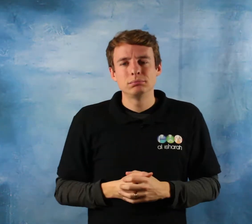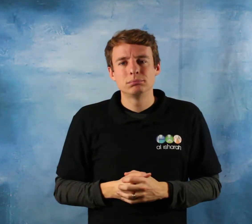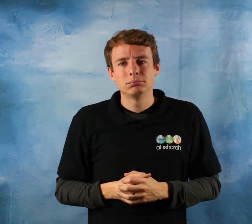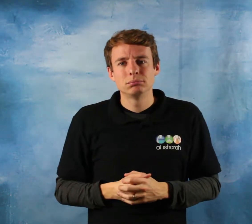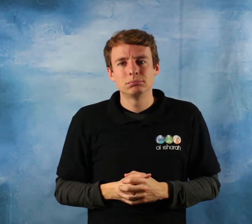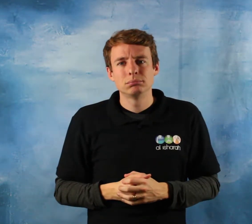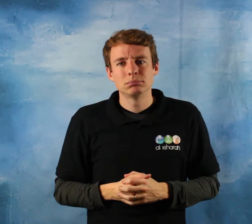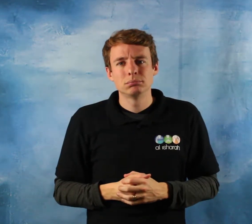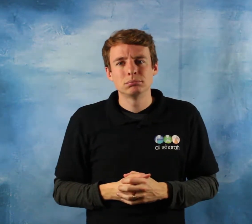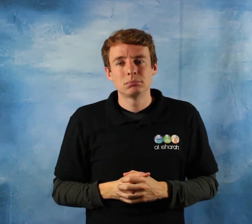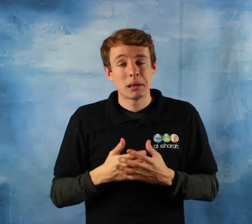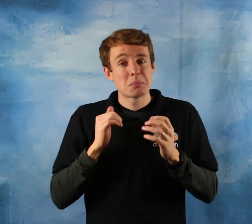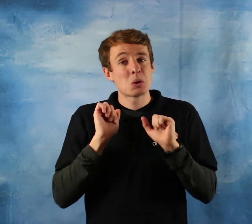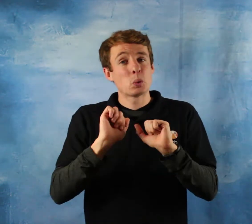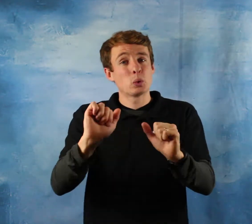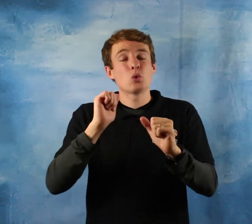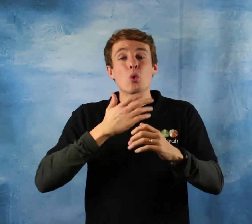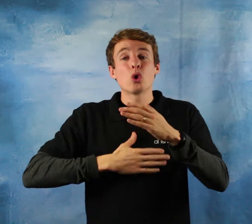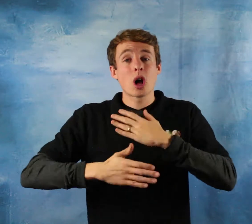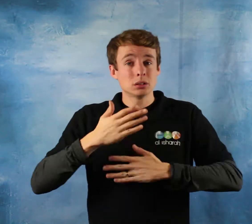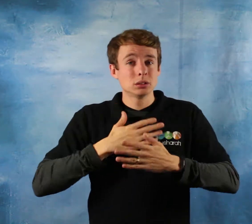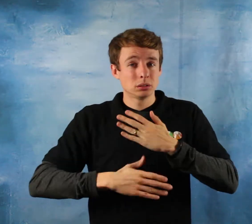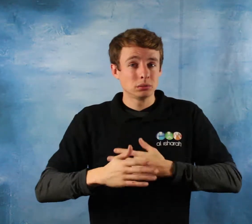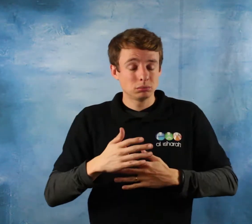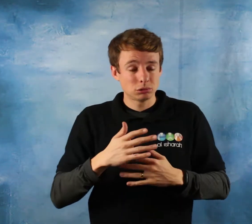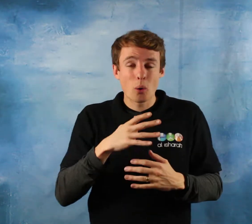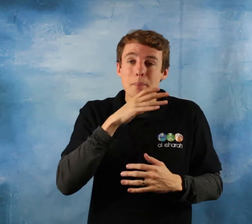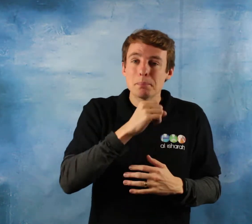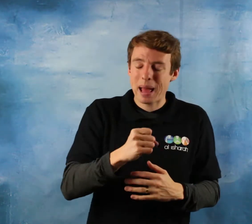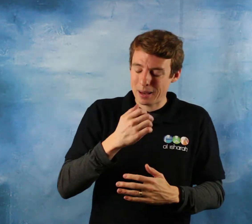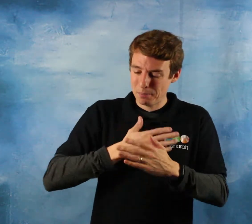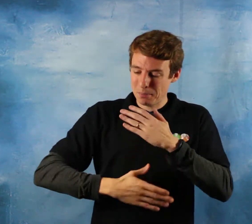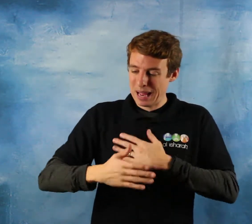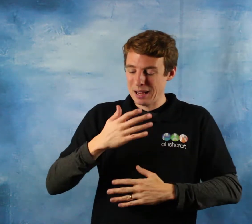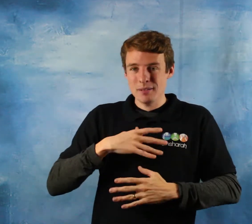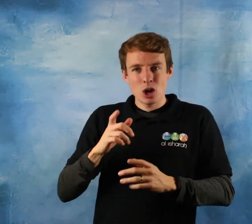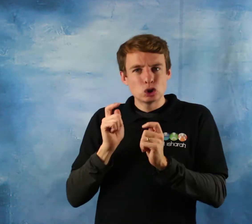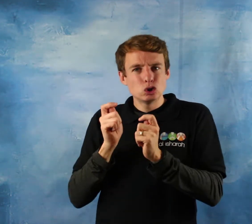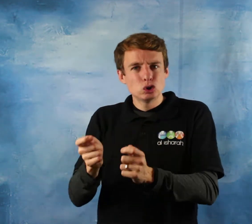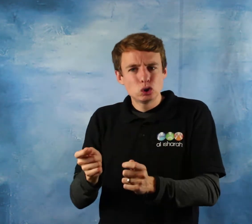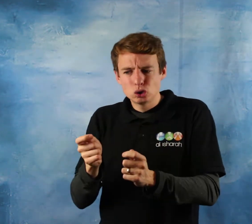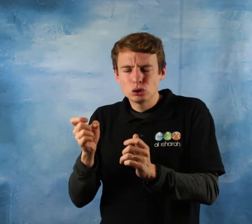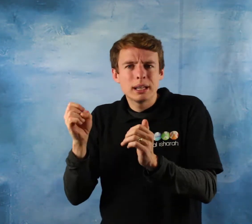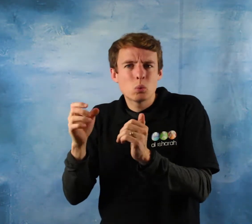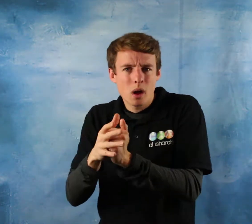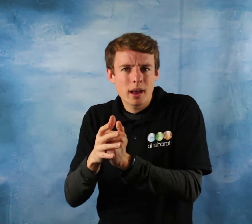a condition for excellence in faith he says sallallahu alayhi wasallam the most complete of the believers in faith